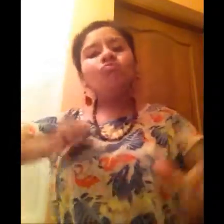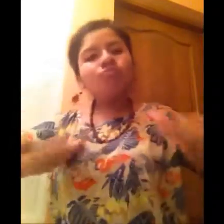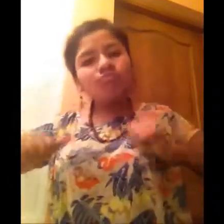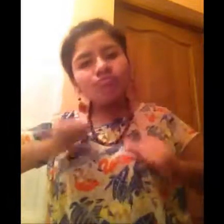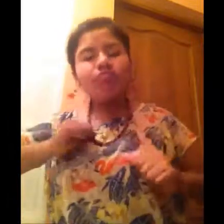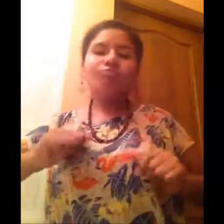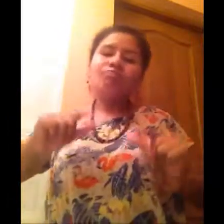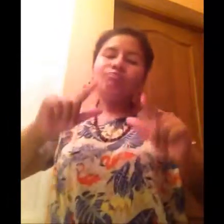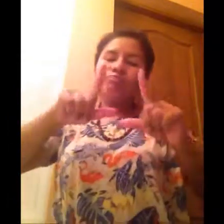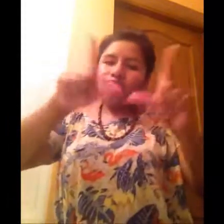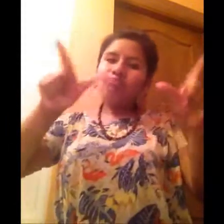Again, I